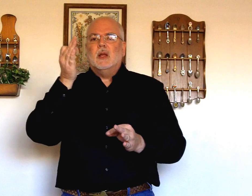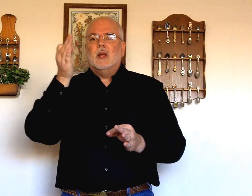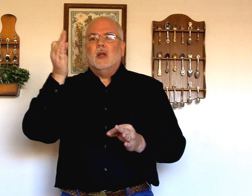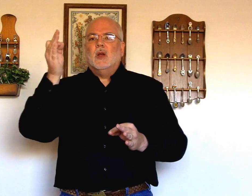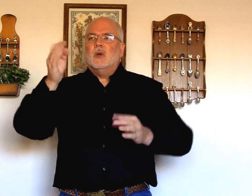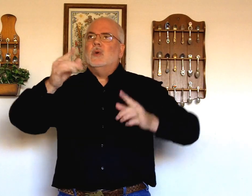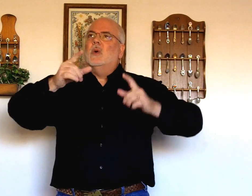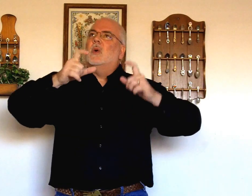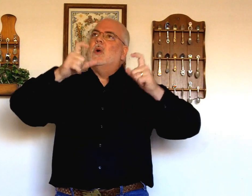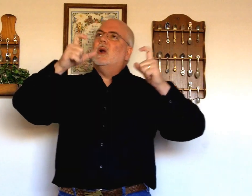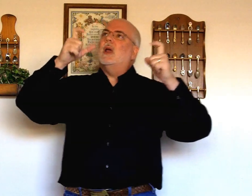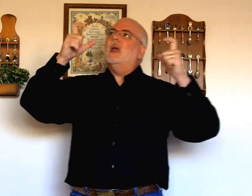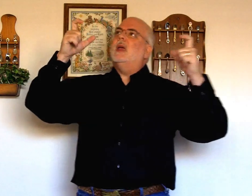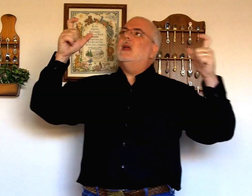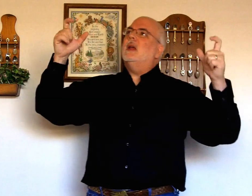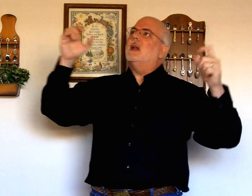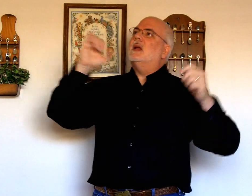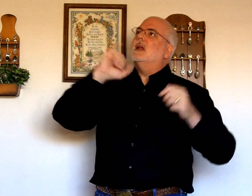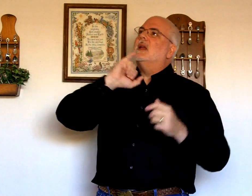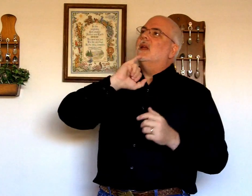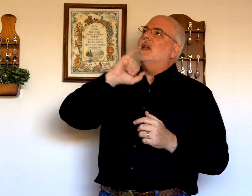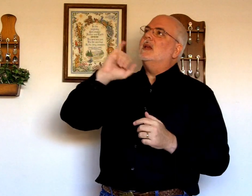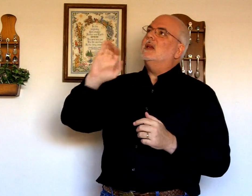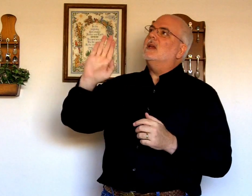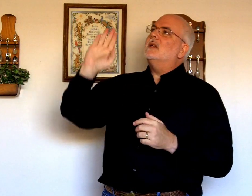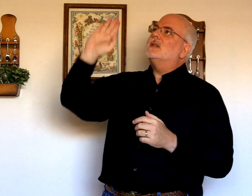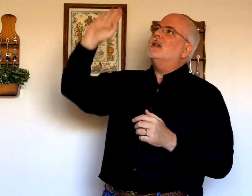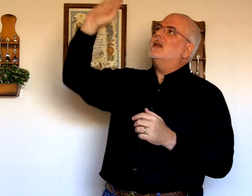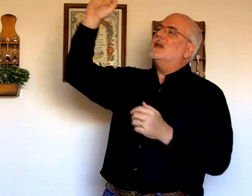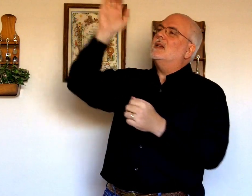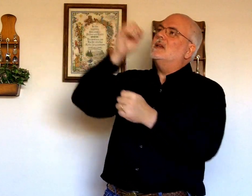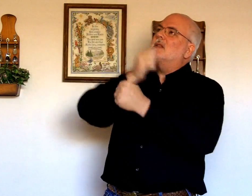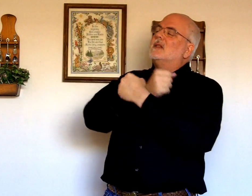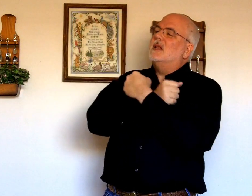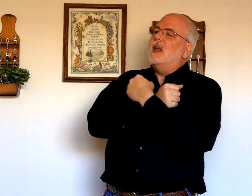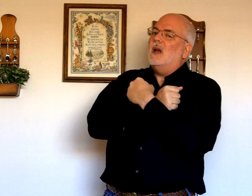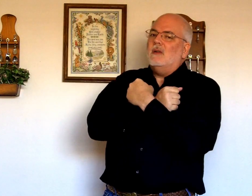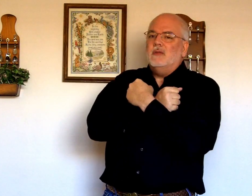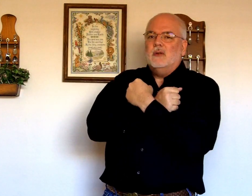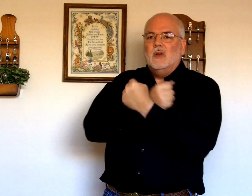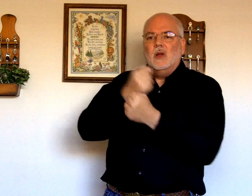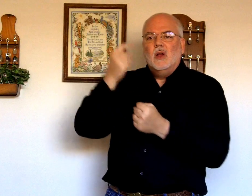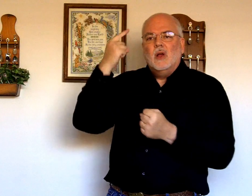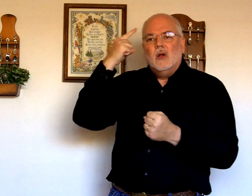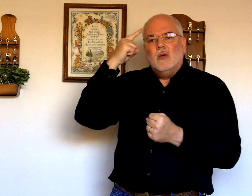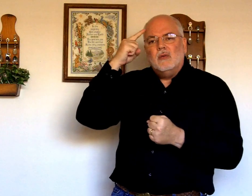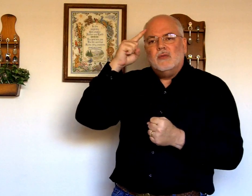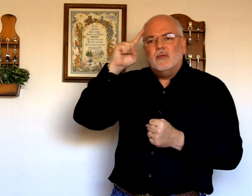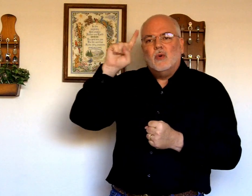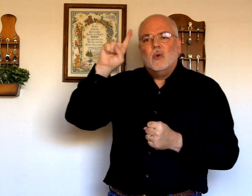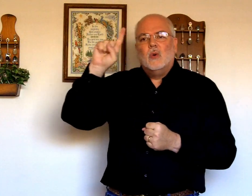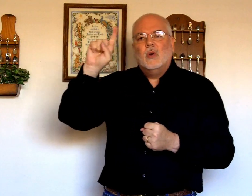and he is our father. Great is his love for